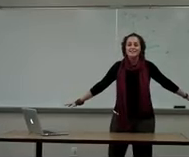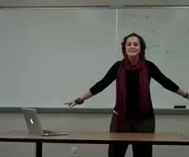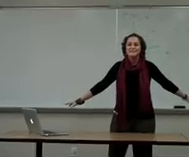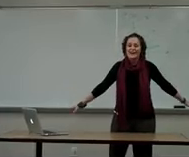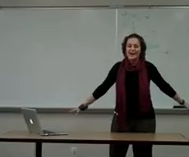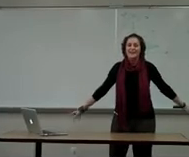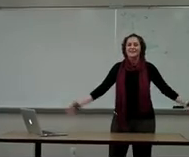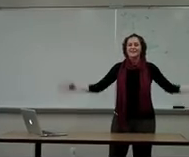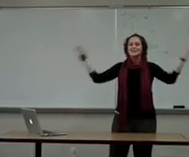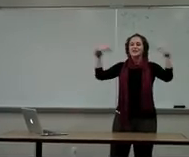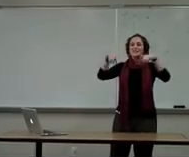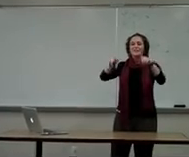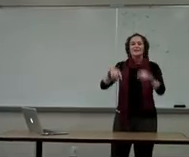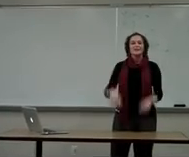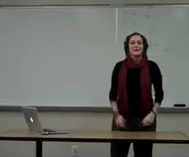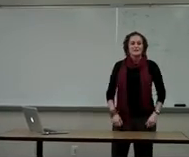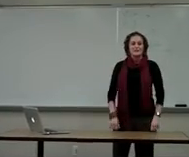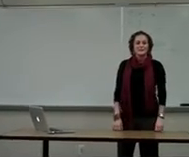undefined. Turn and tell your neighbor.